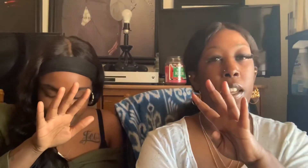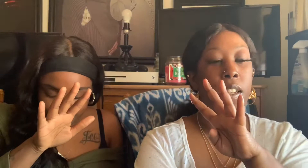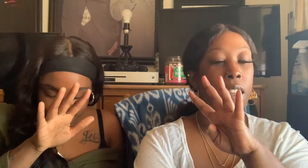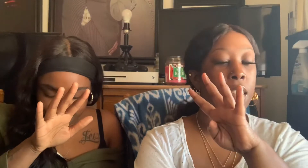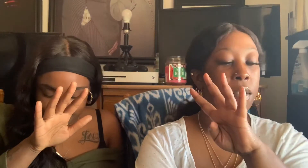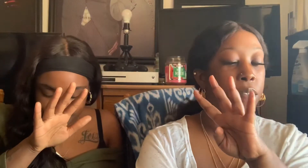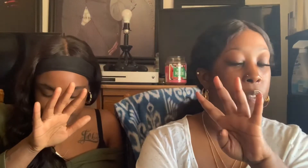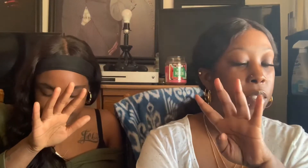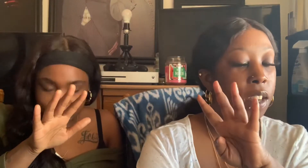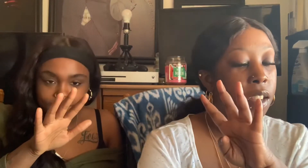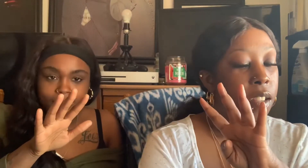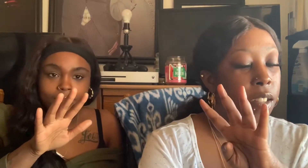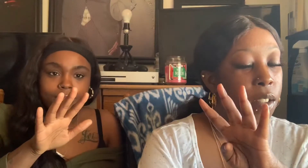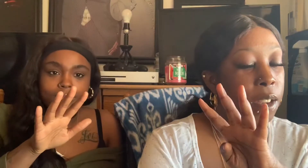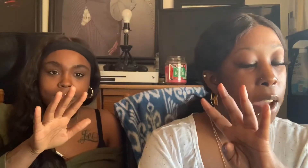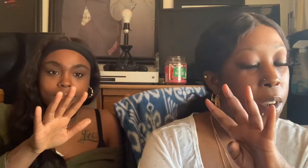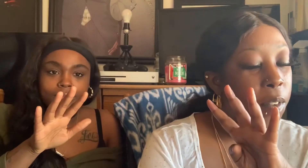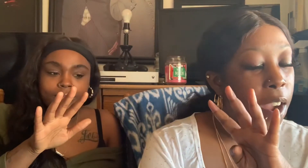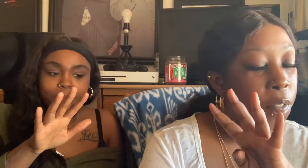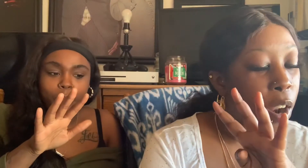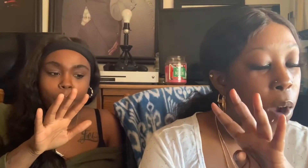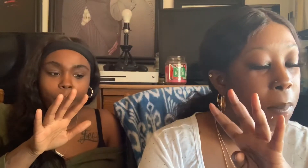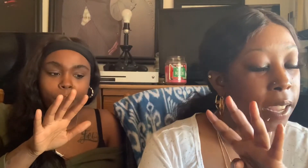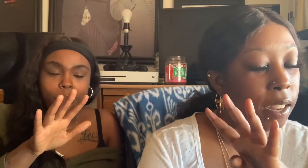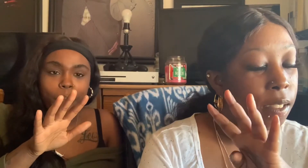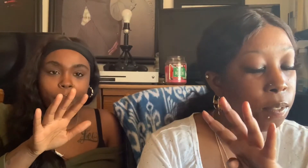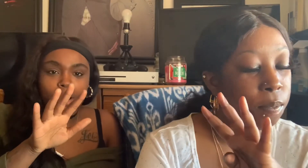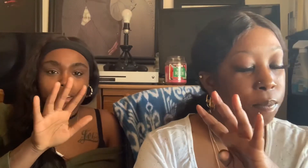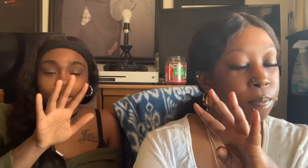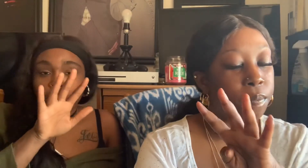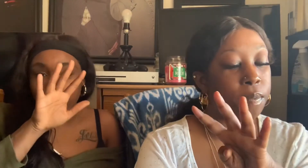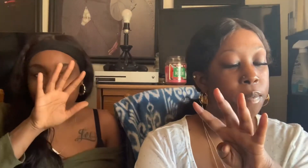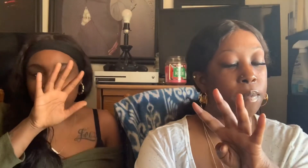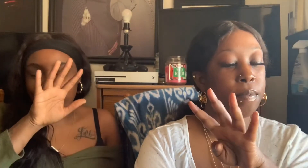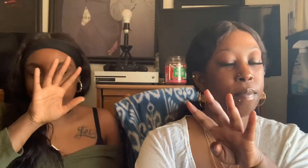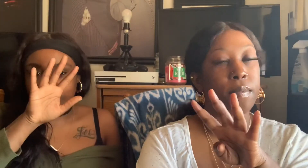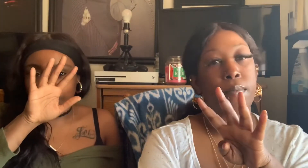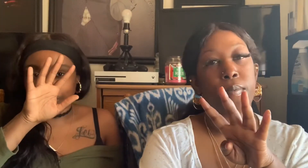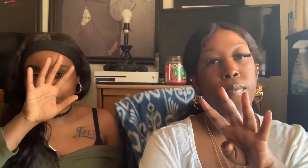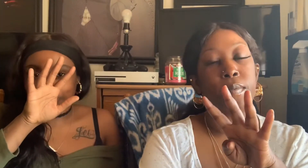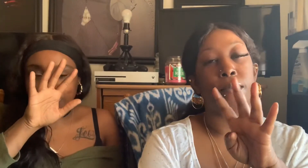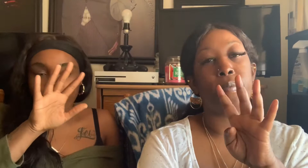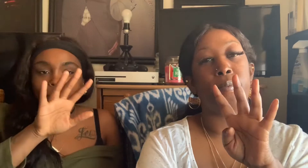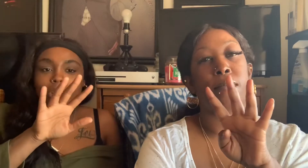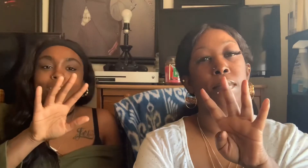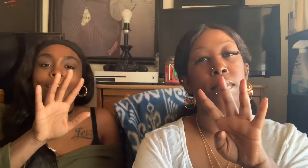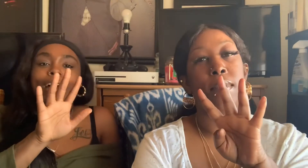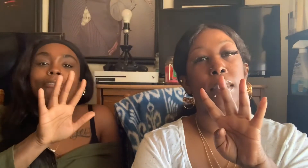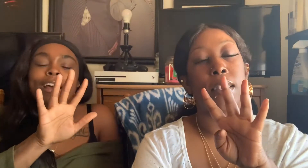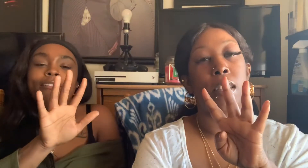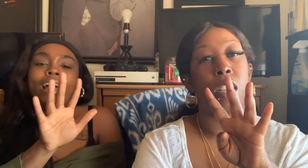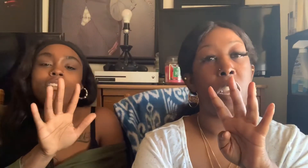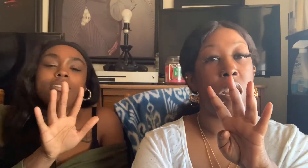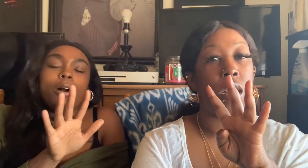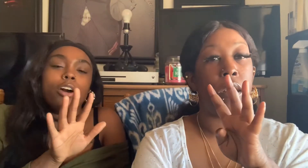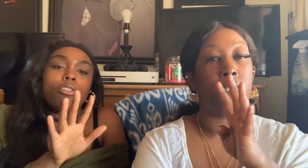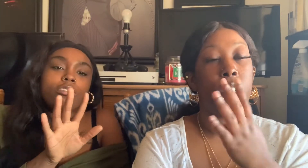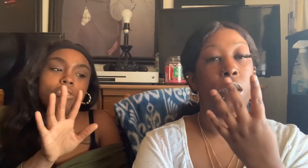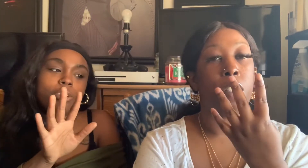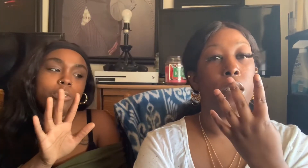love. Never have ever farted while making love. No. Never have I ever had to stop a crush on someone on